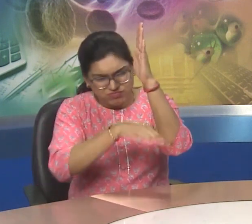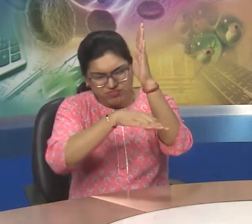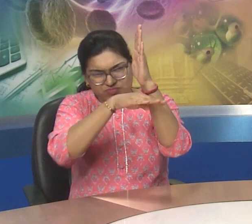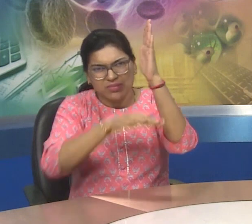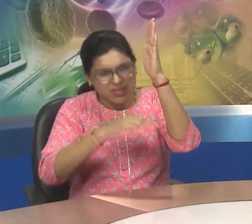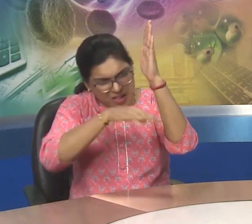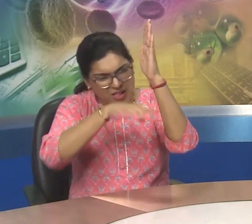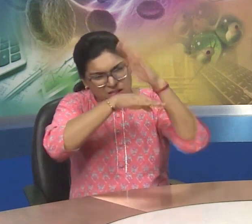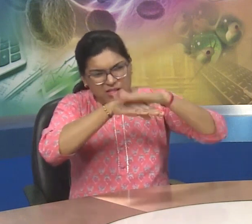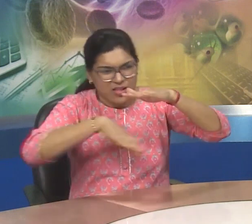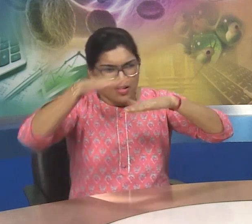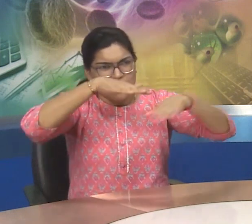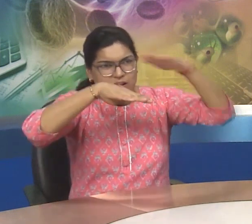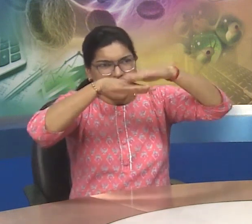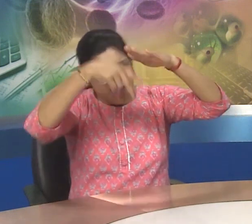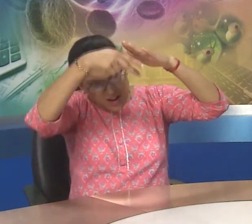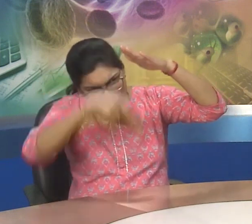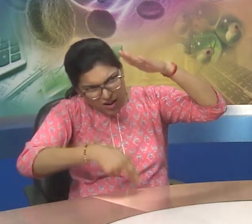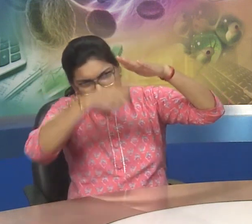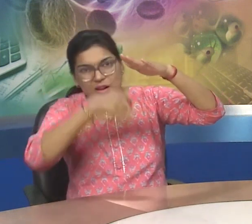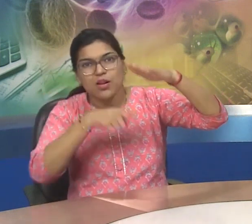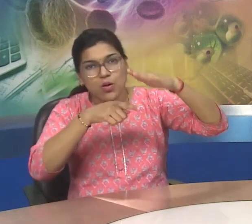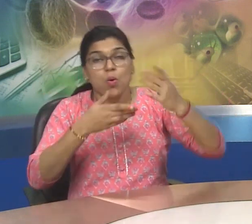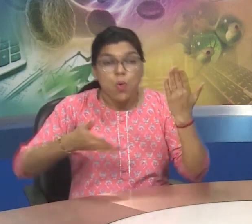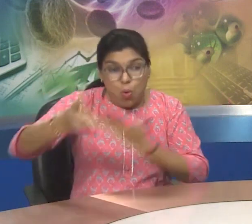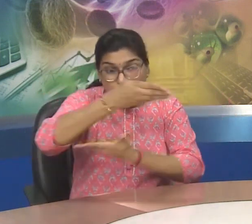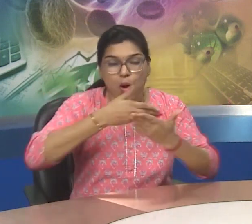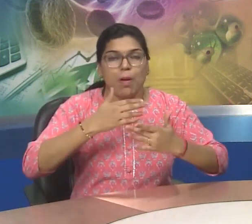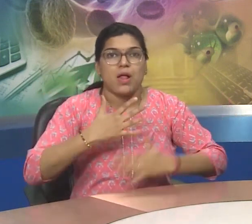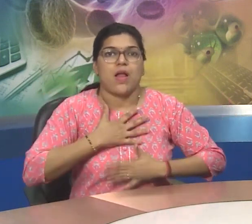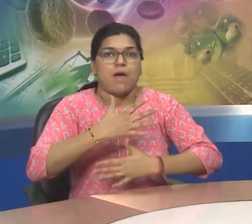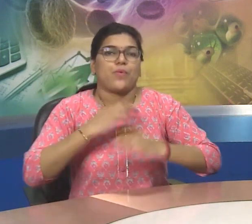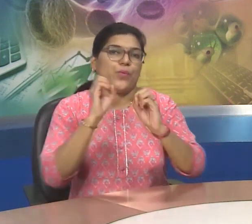the abiotic component of the earth.